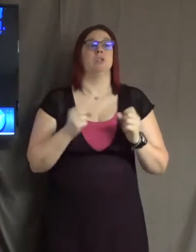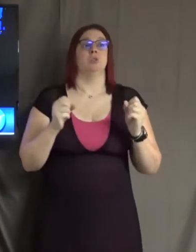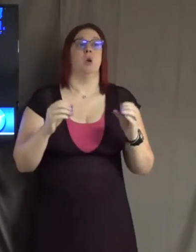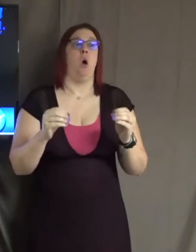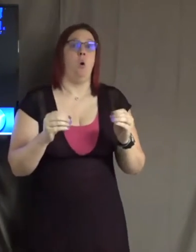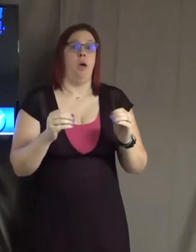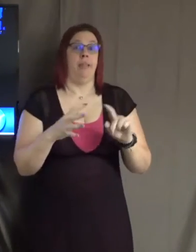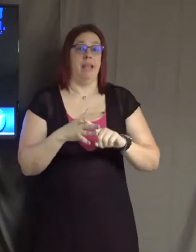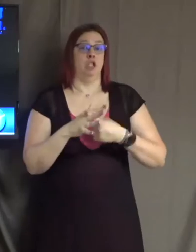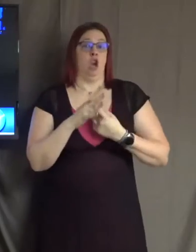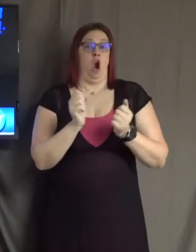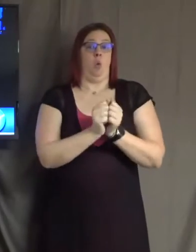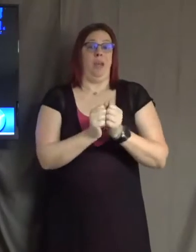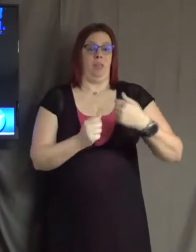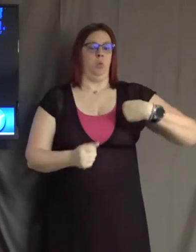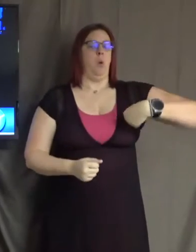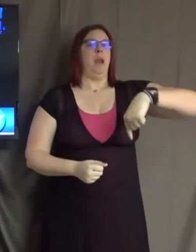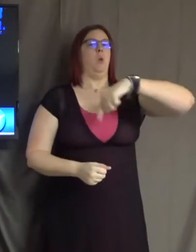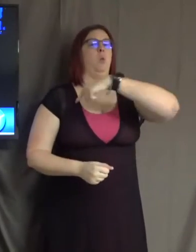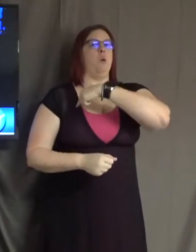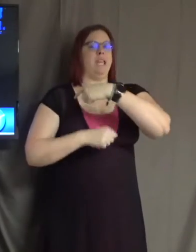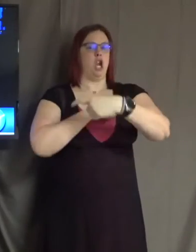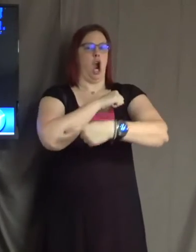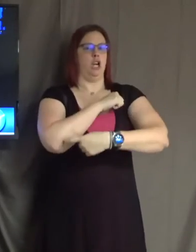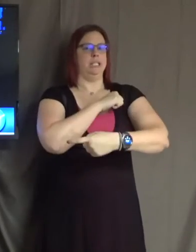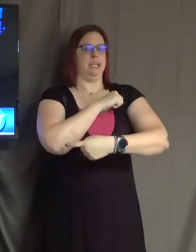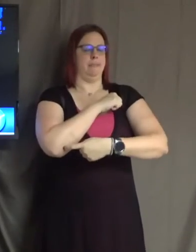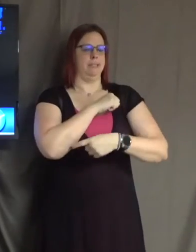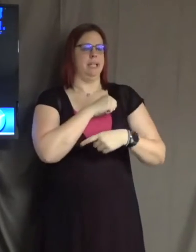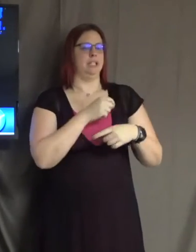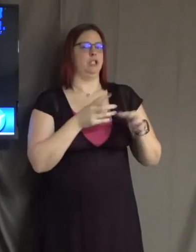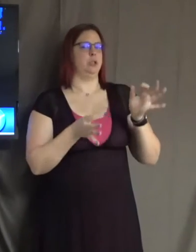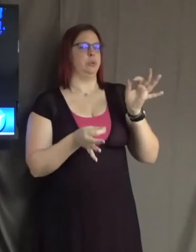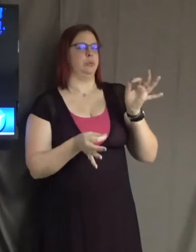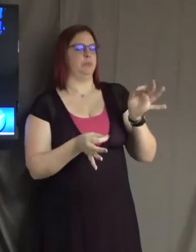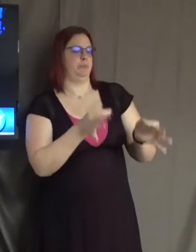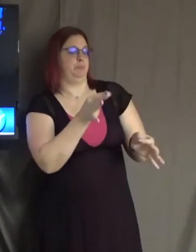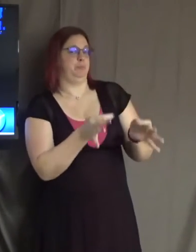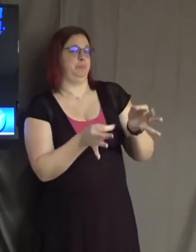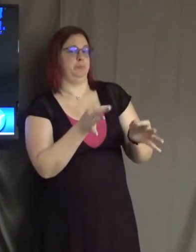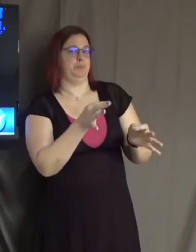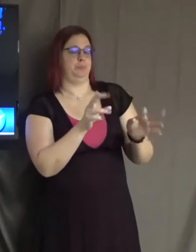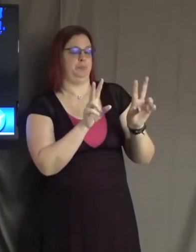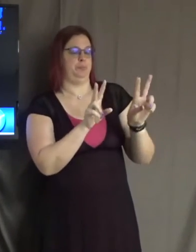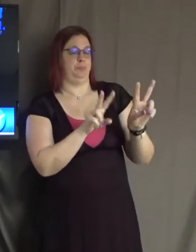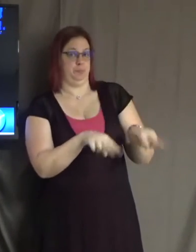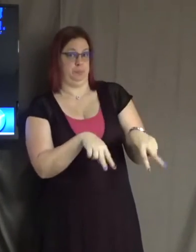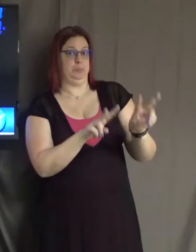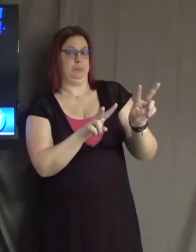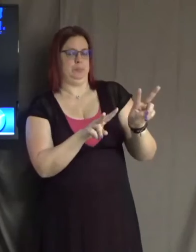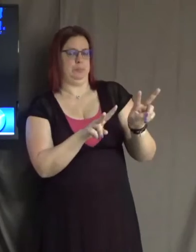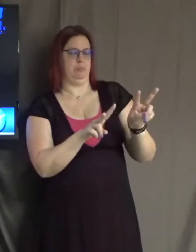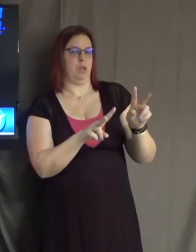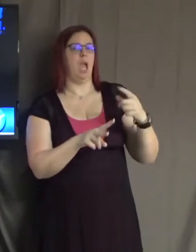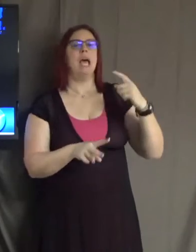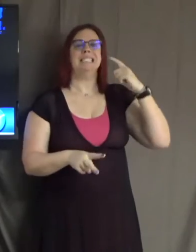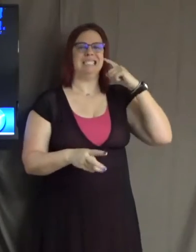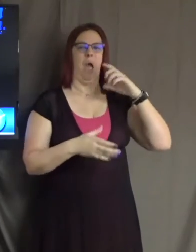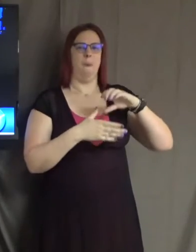soundbiters, when we are soundbiting ourselves, when we are somebody who maybe can admit that around a